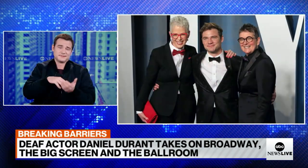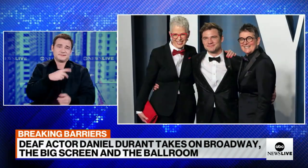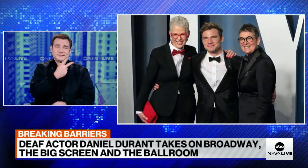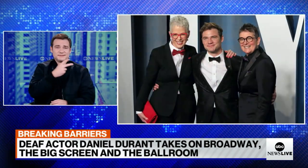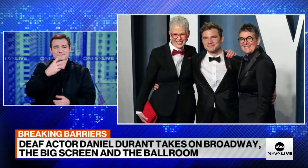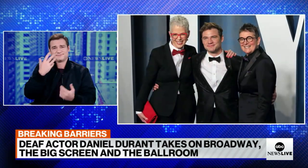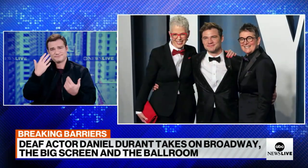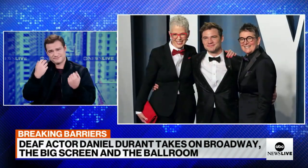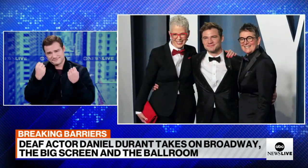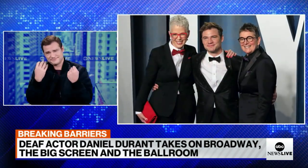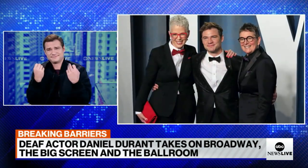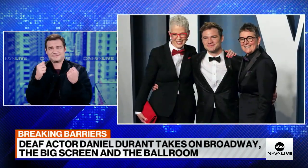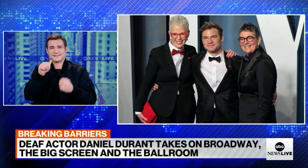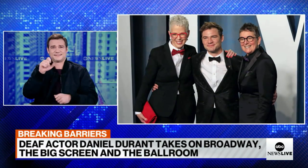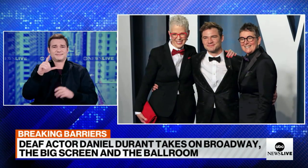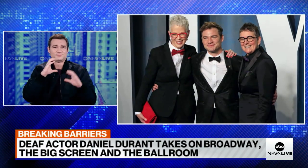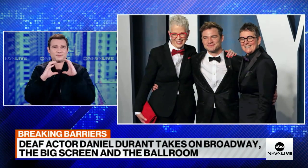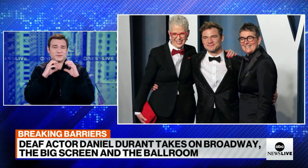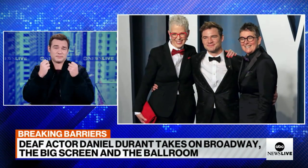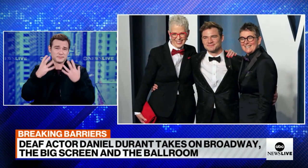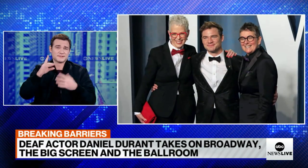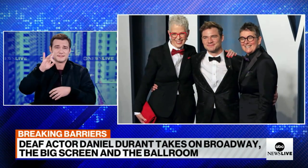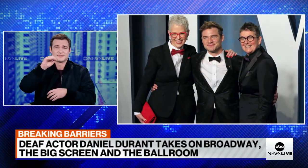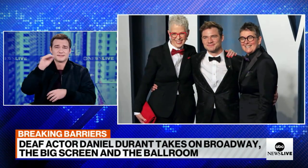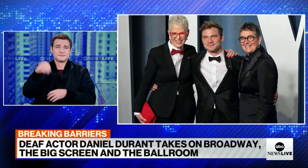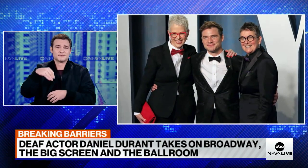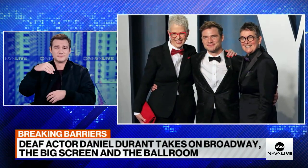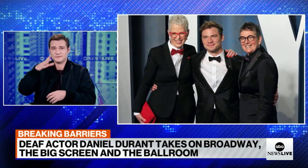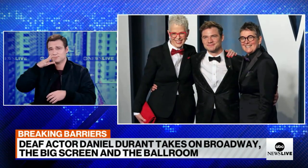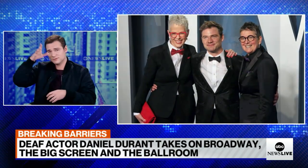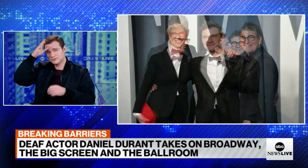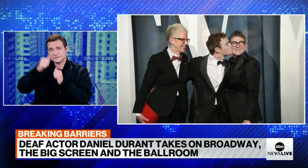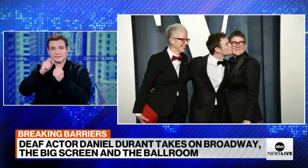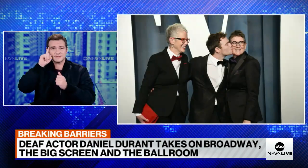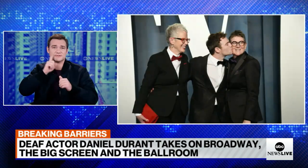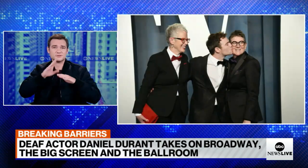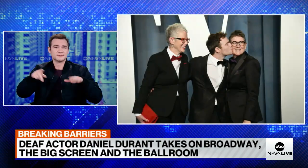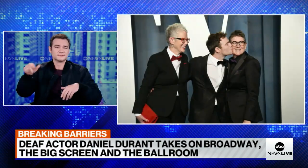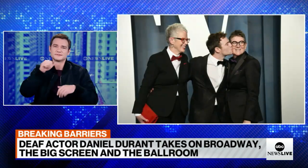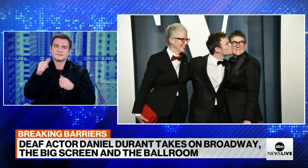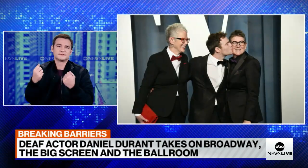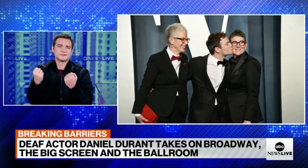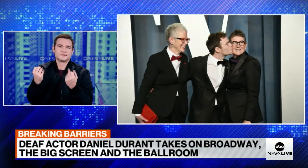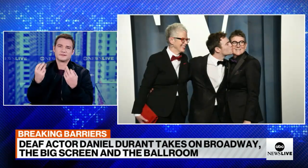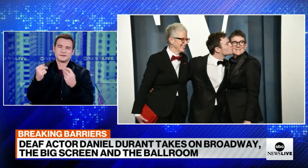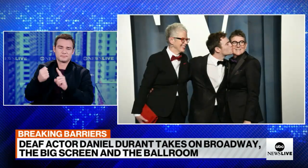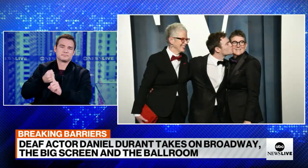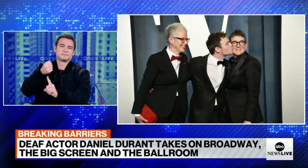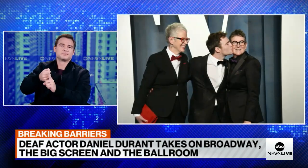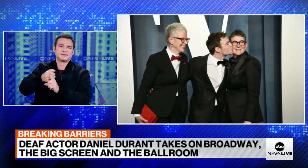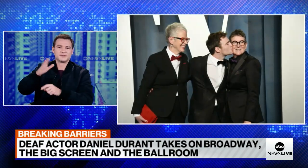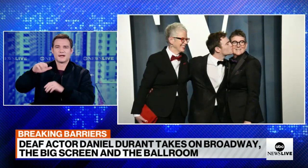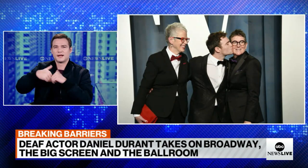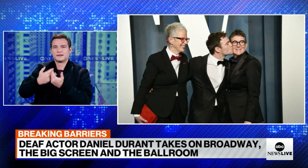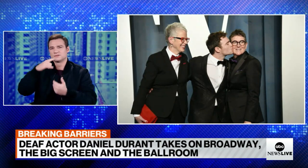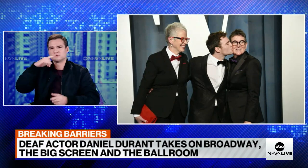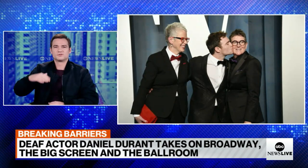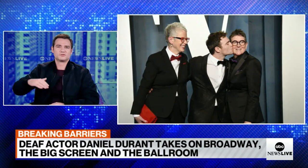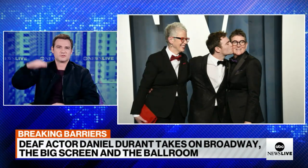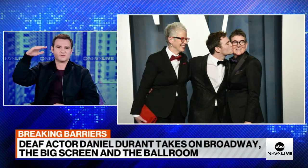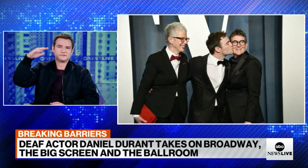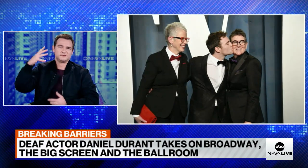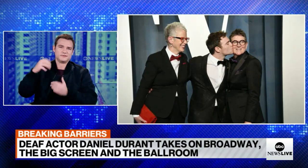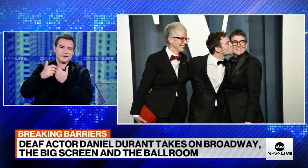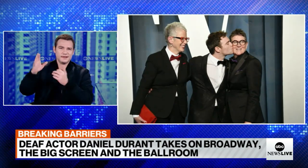happy to have them. And, again, they sign. 80% of hearing parents with deaf children don't sign. They never learn